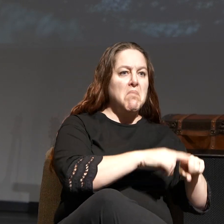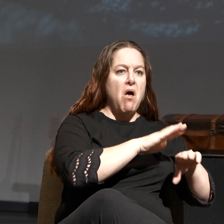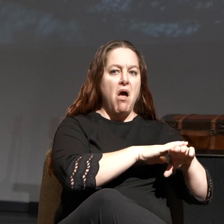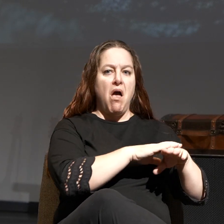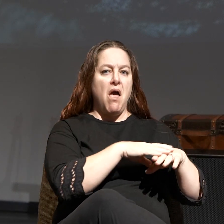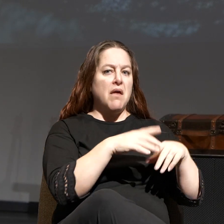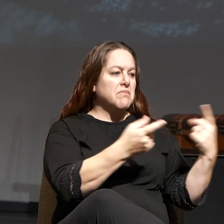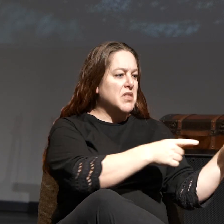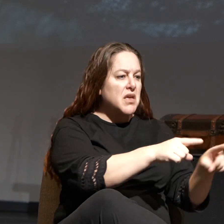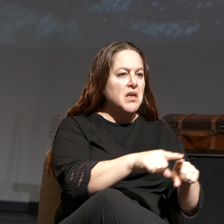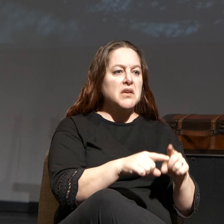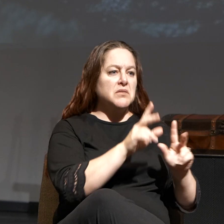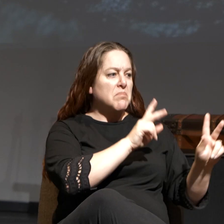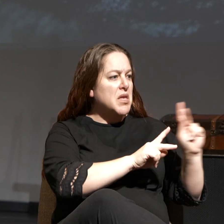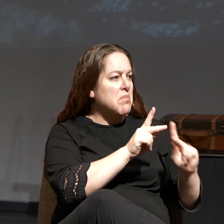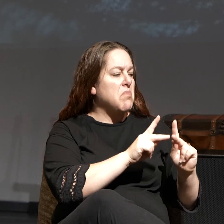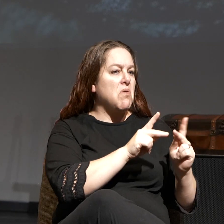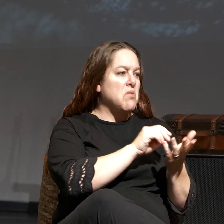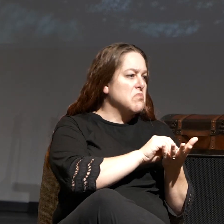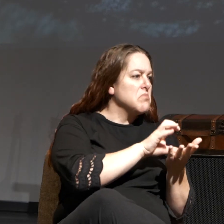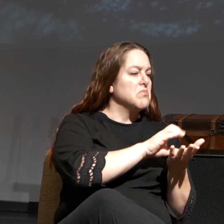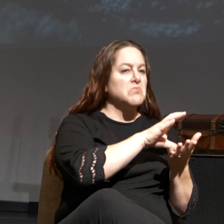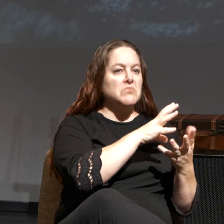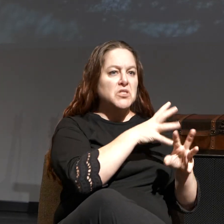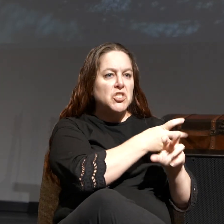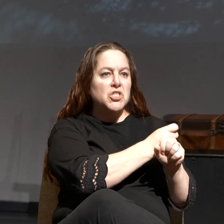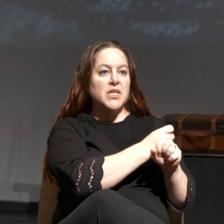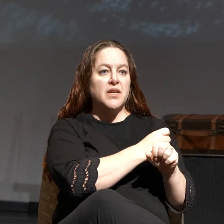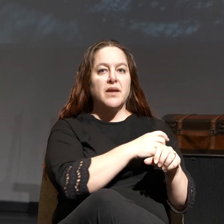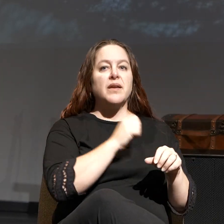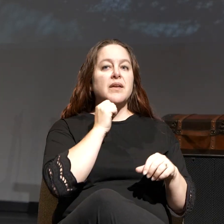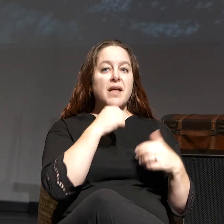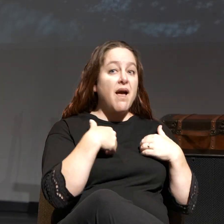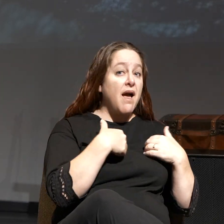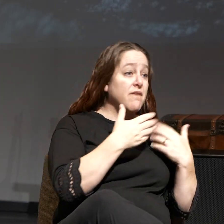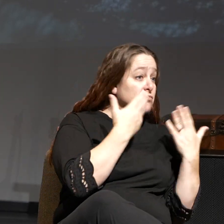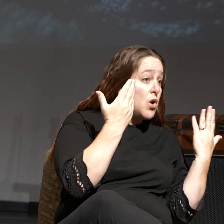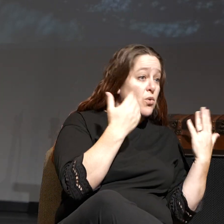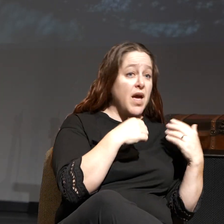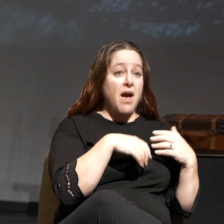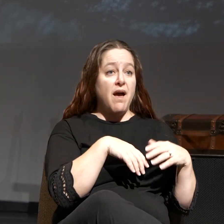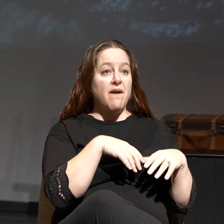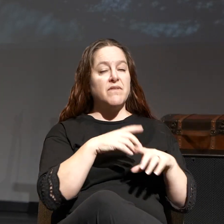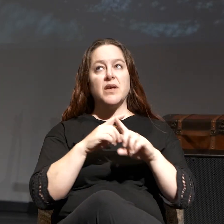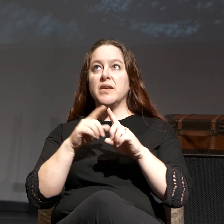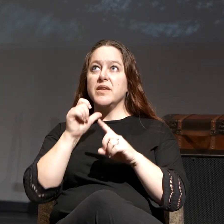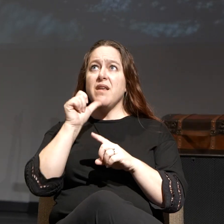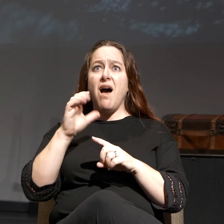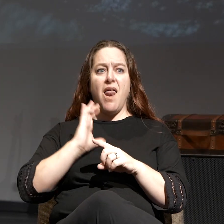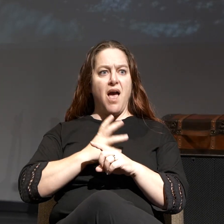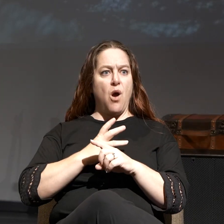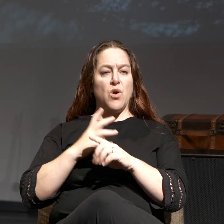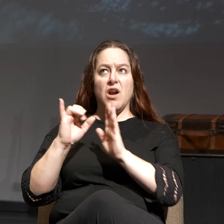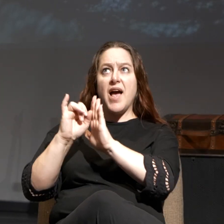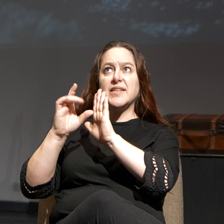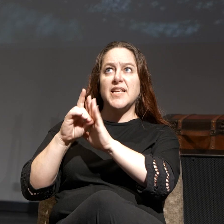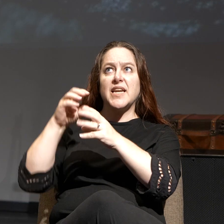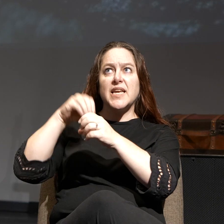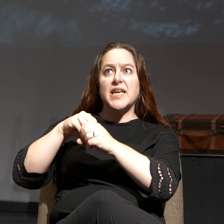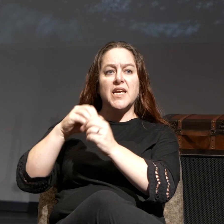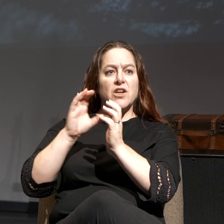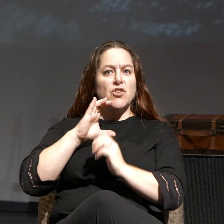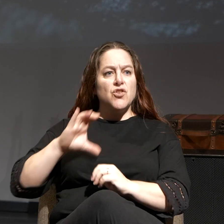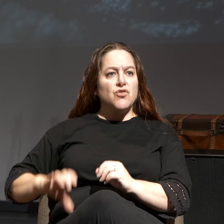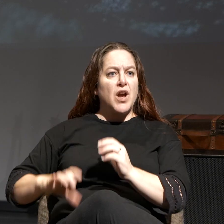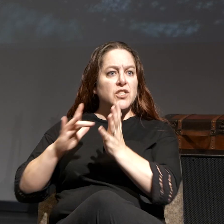that we have or don't have, rather than the unshakable foundation of our identity in Christ Jesus and who He